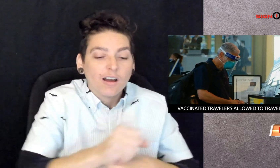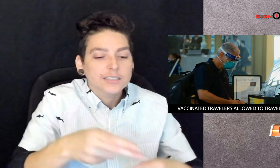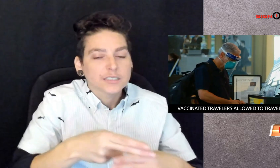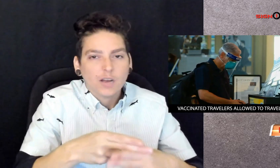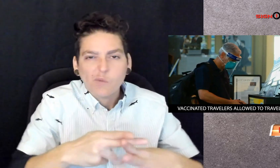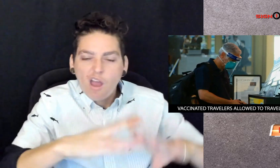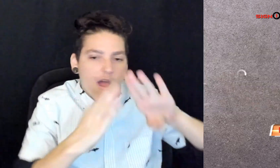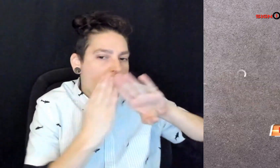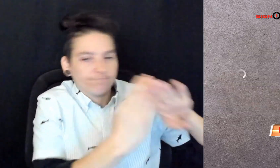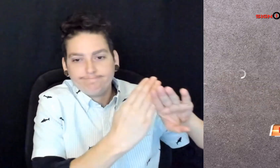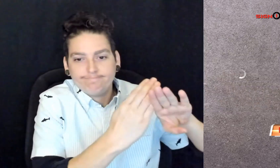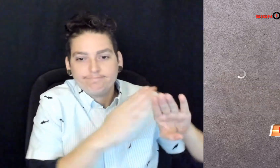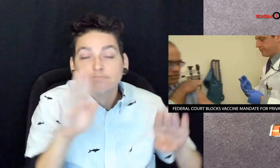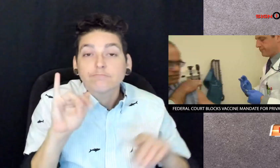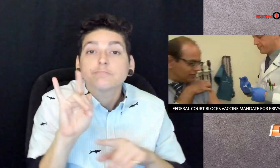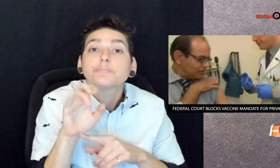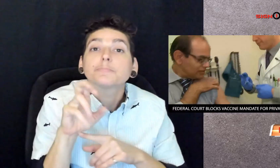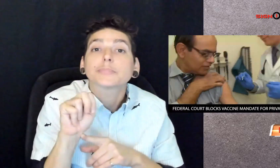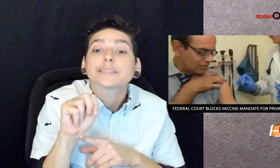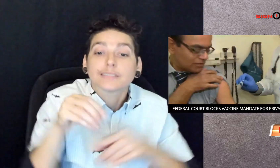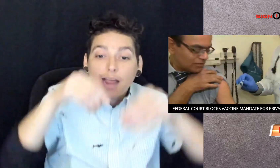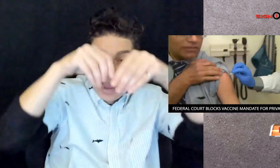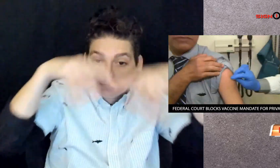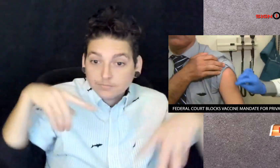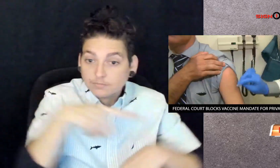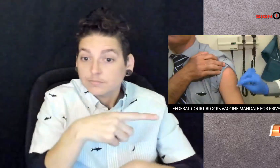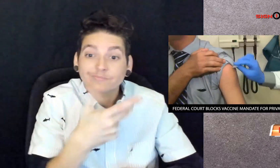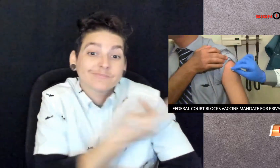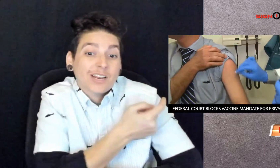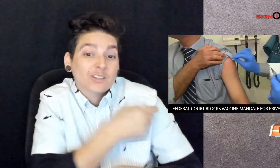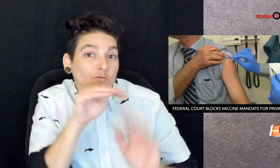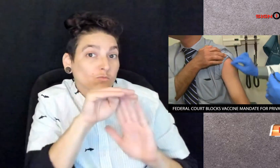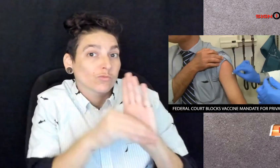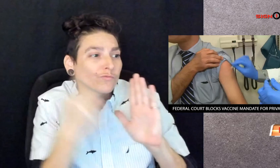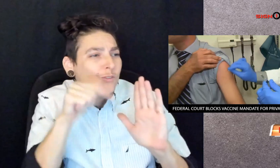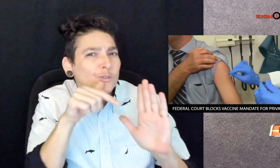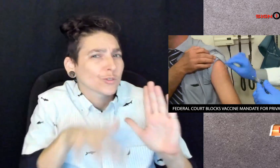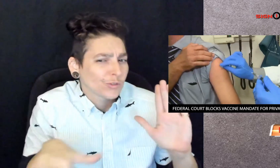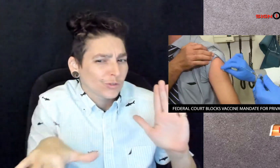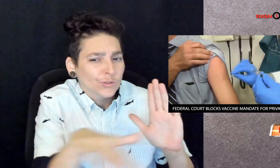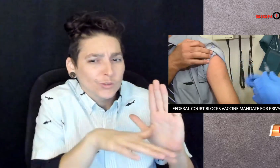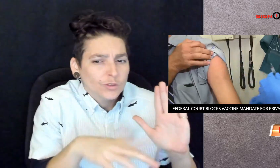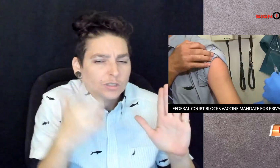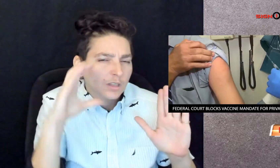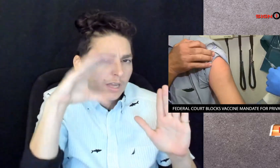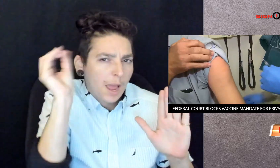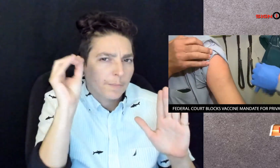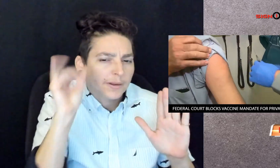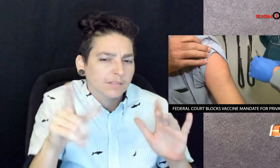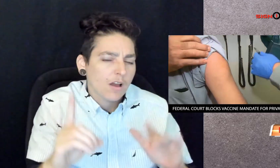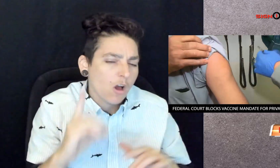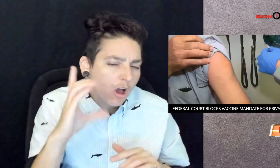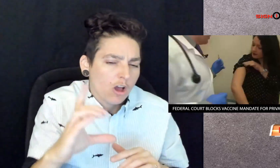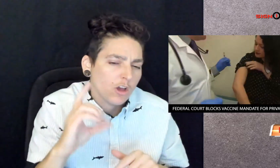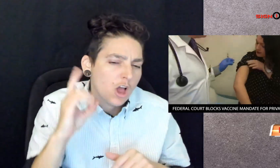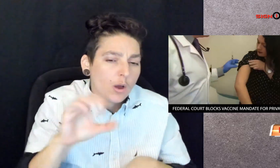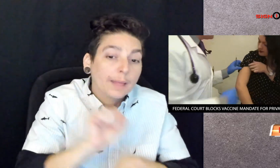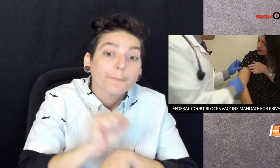A federal appeals court has temporarily blocked the Biden administration's vaccine rules for employers with